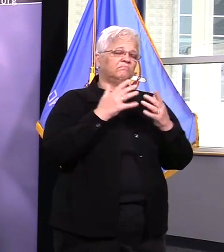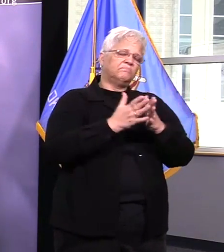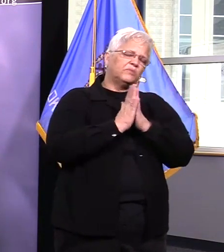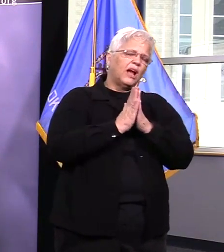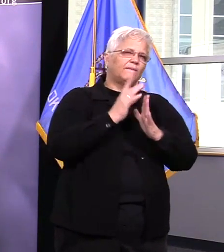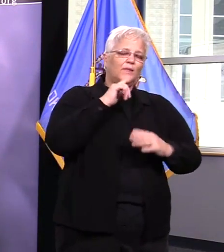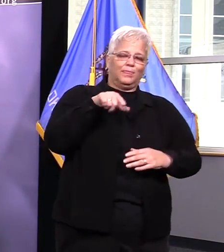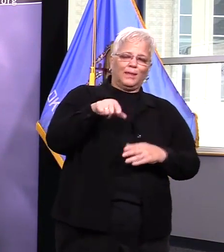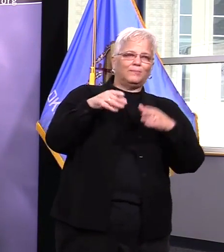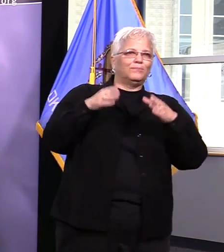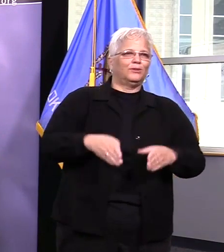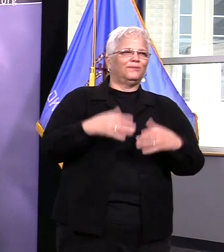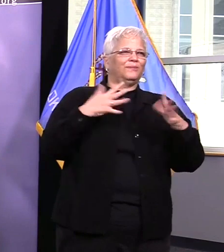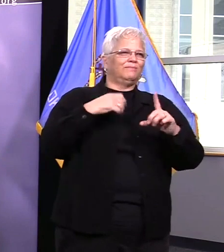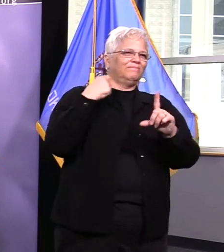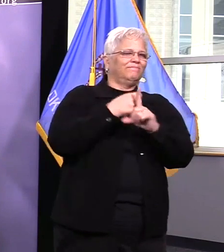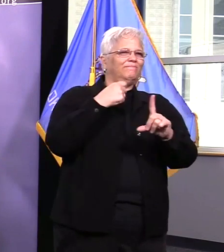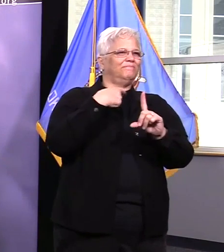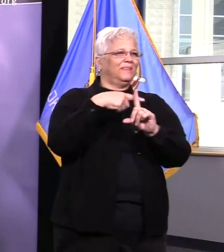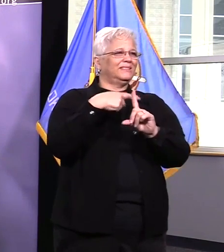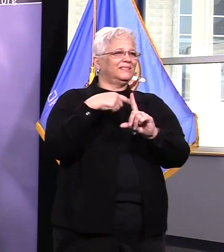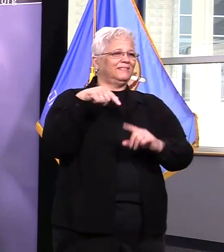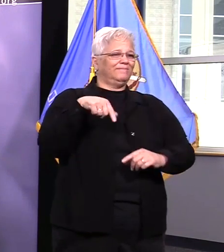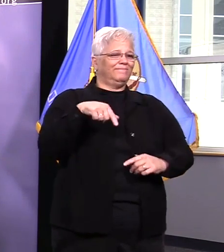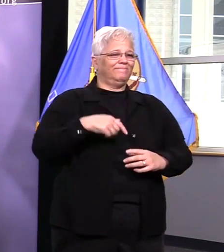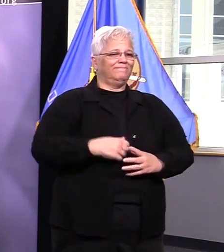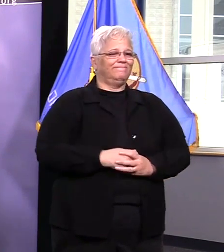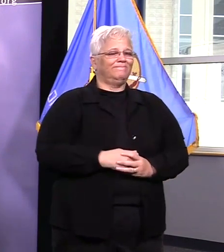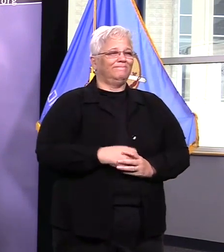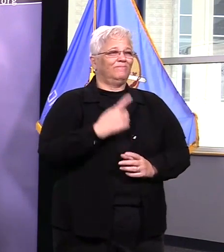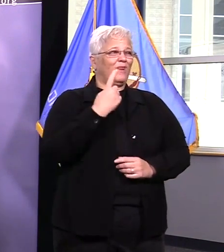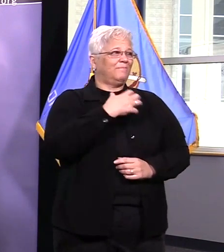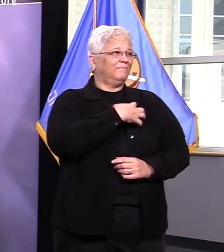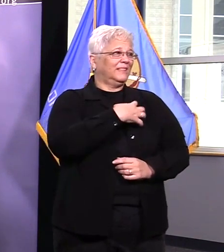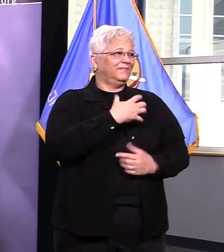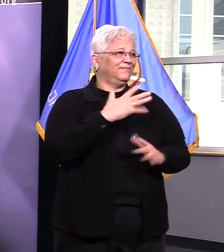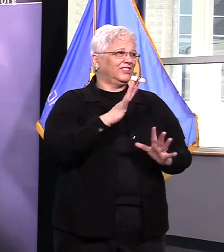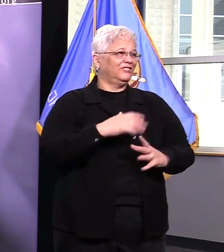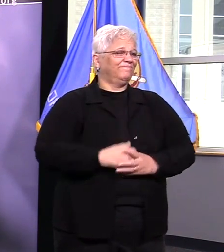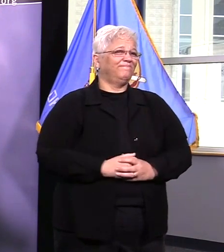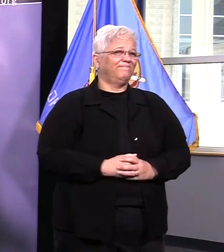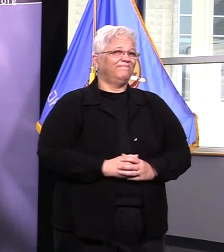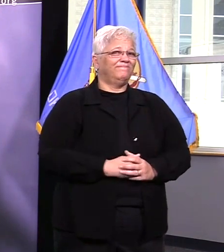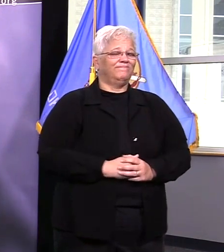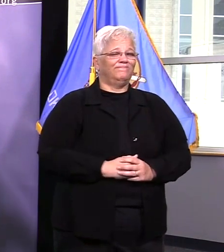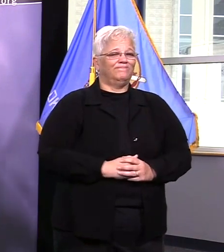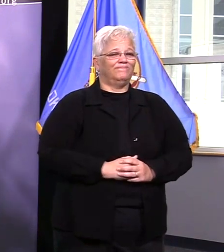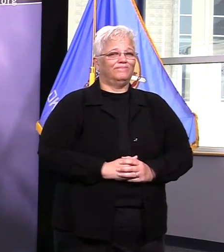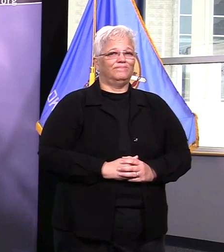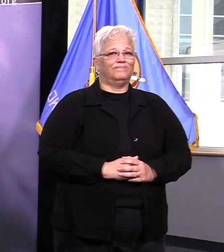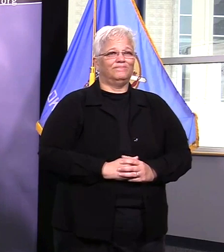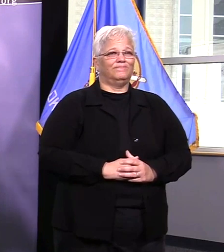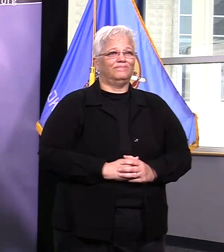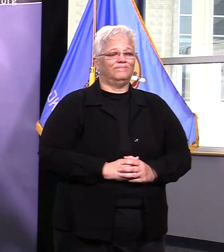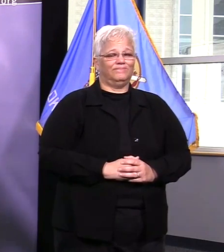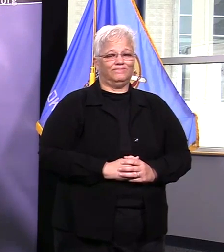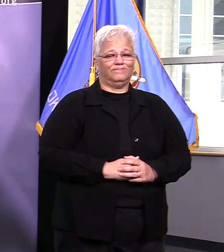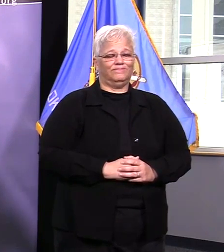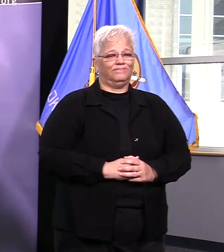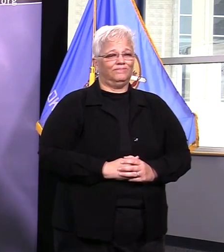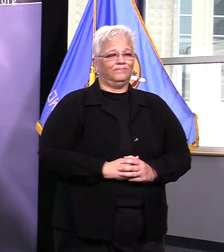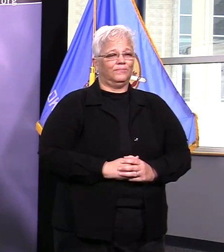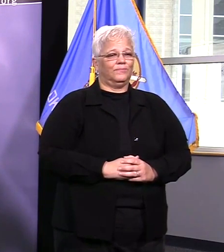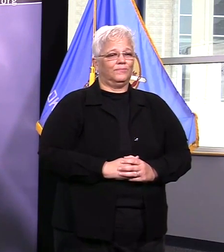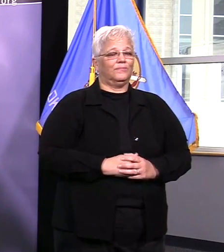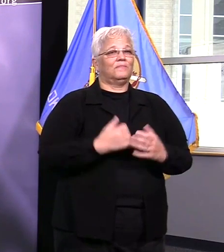thank you mayor well i tell you first of all it